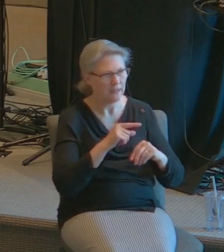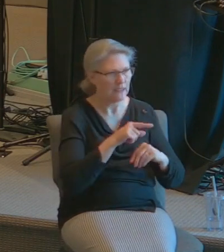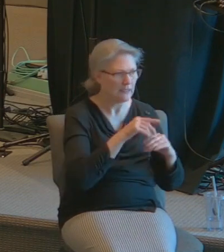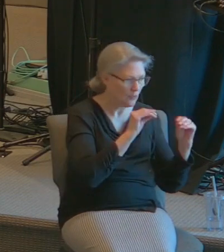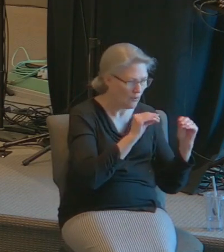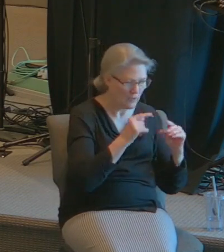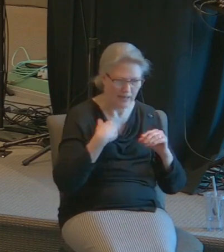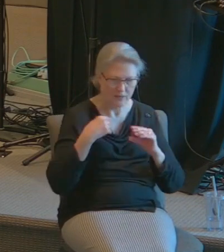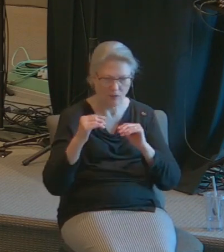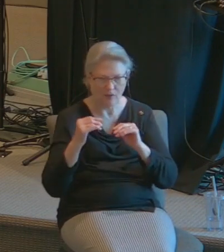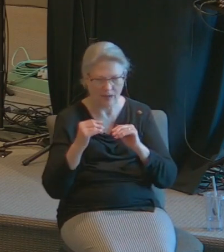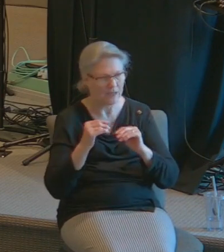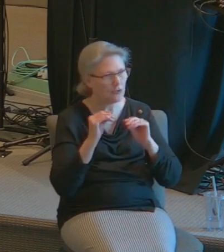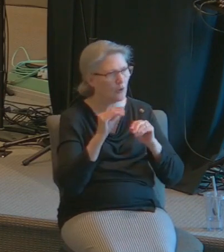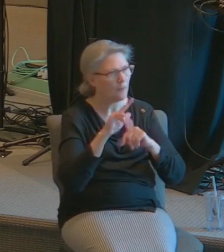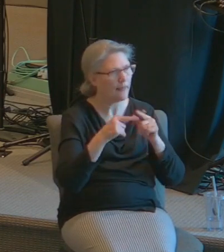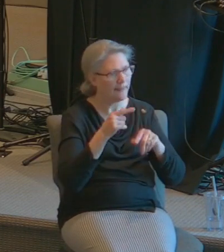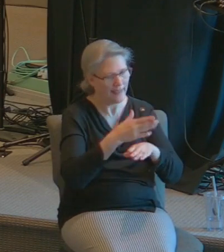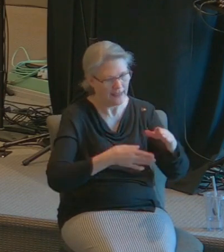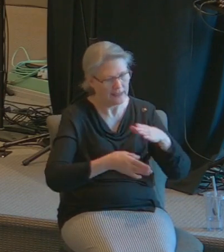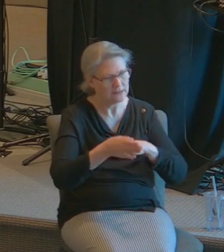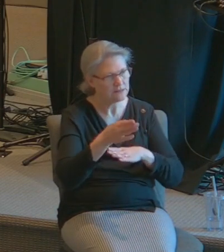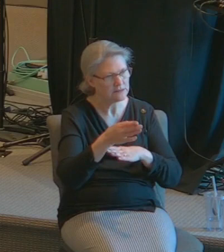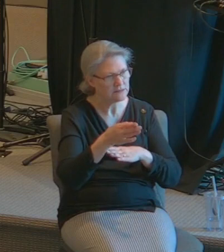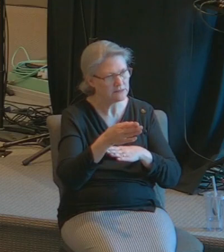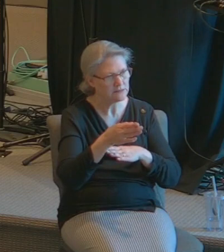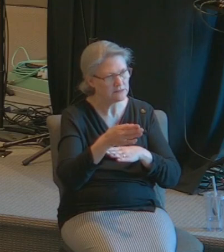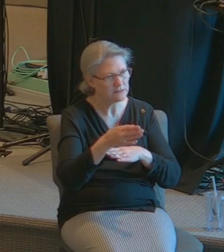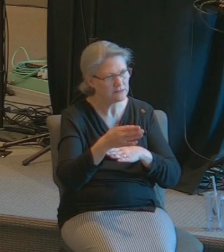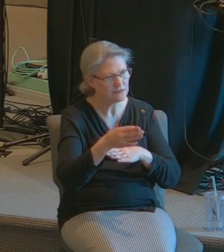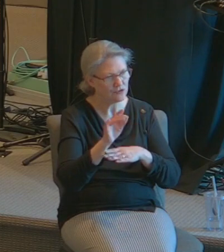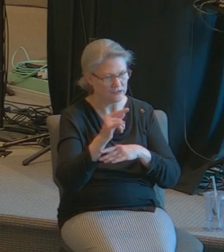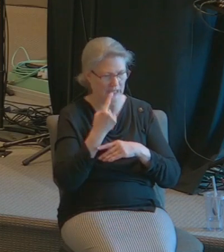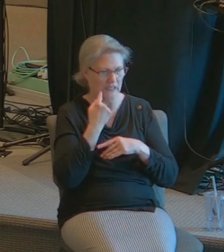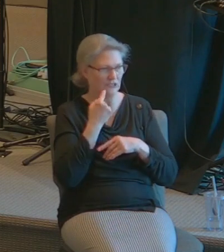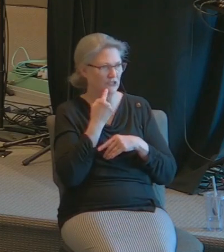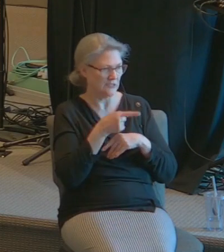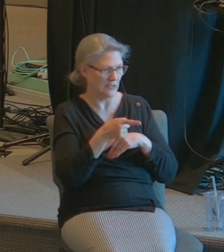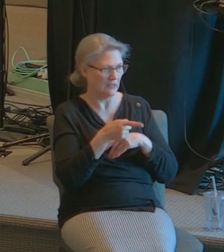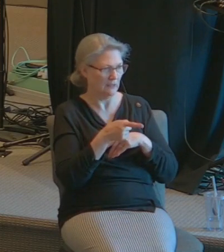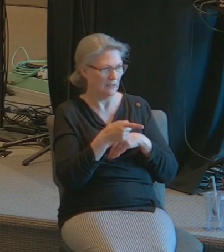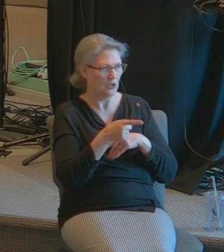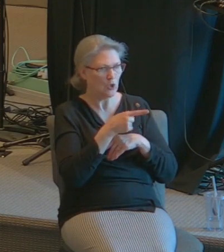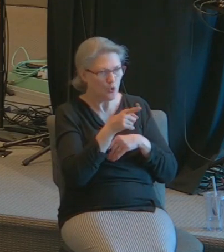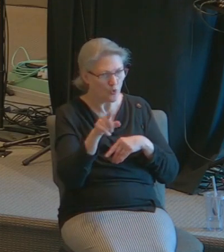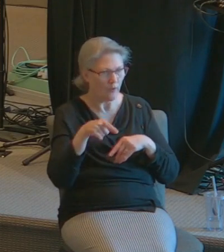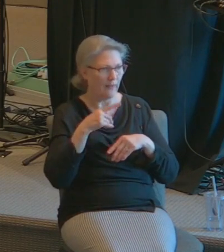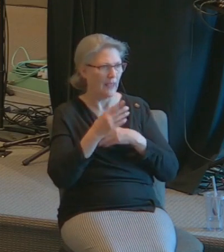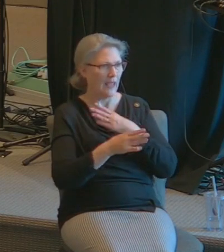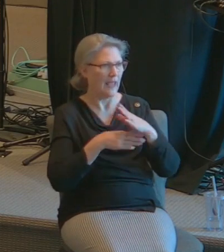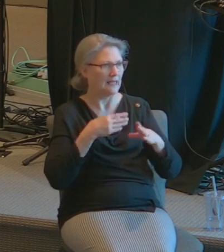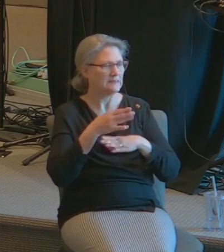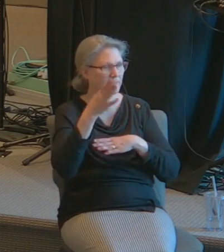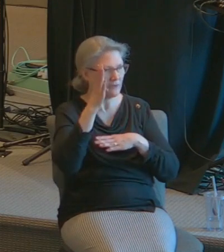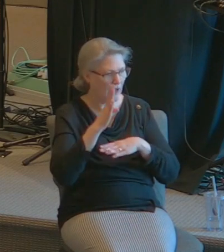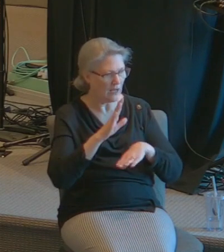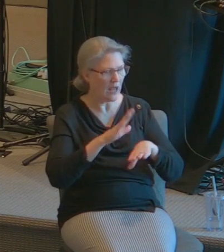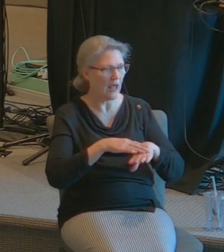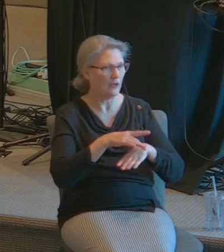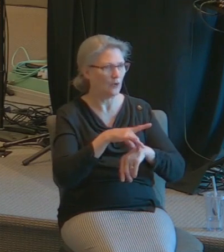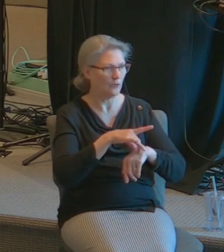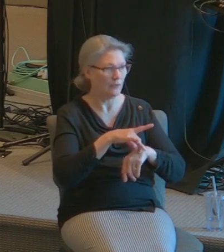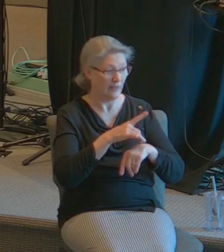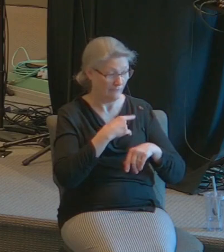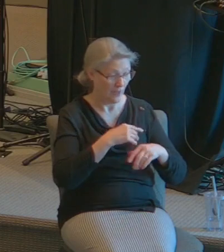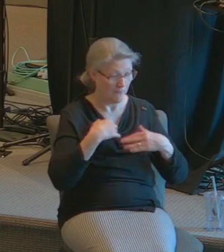and I taught about the hands just like I just got through talking to you if the power